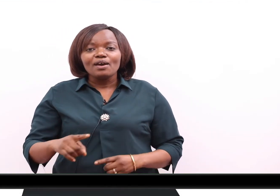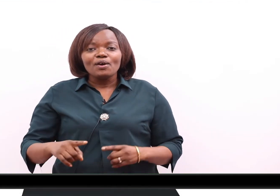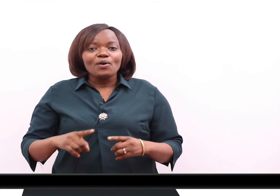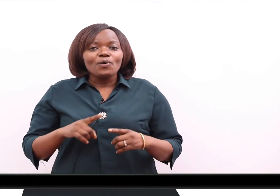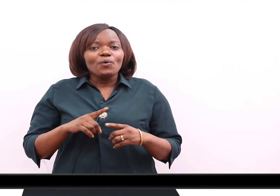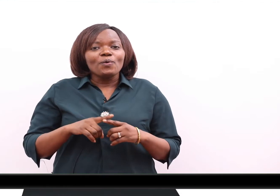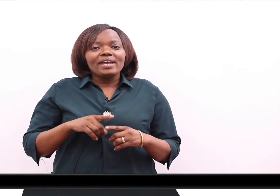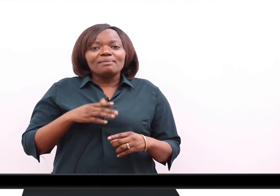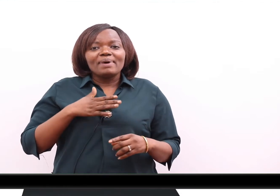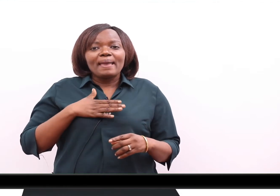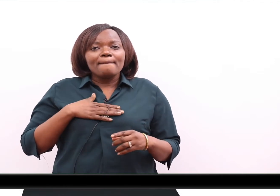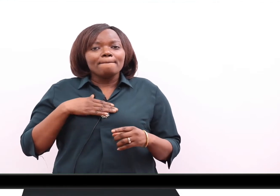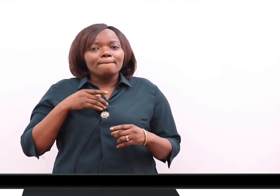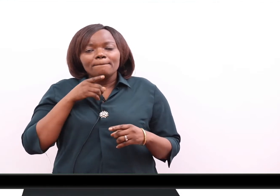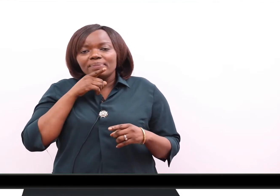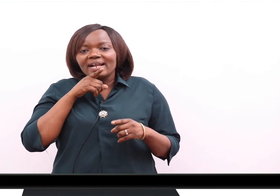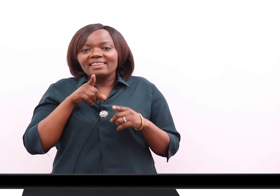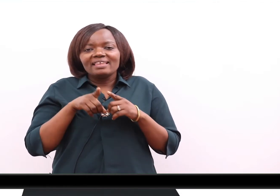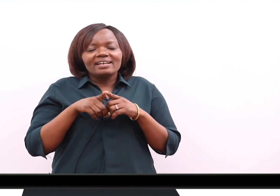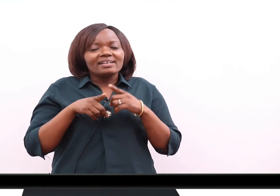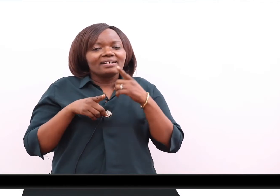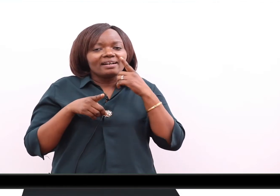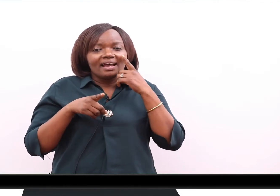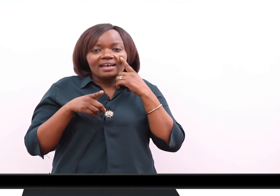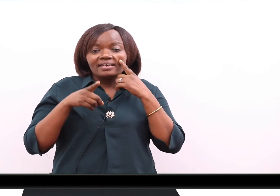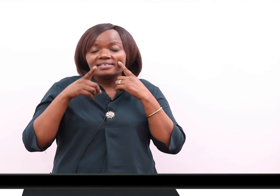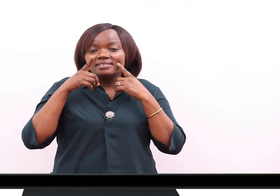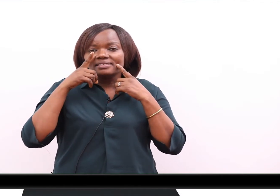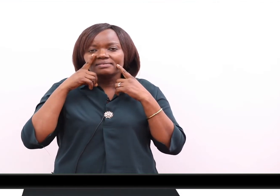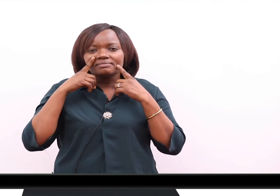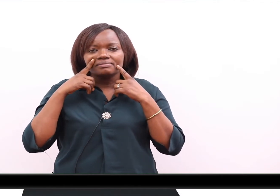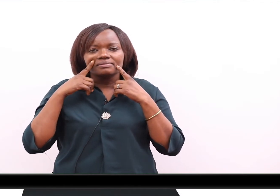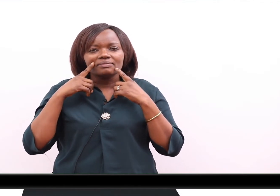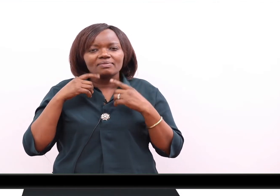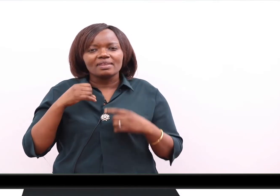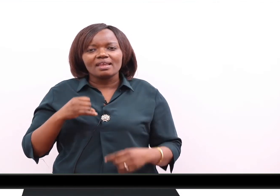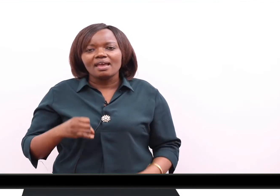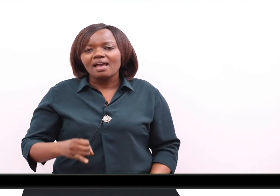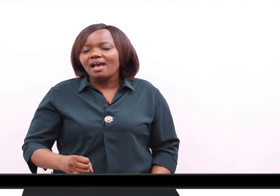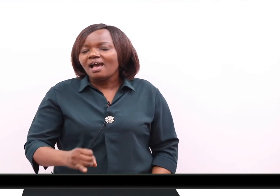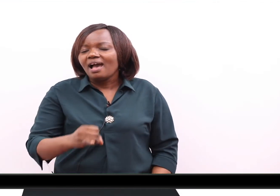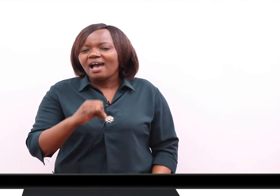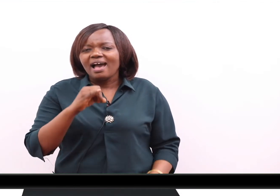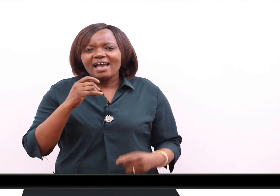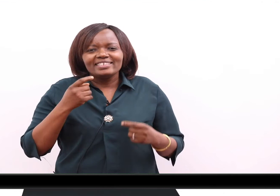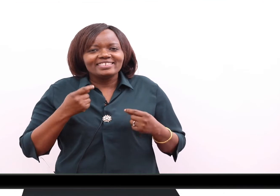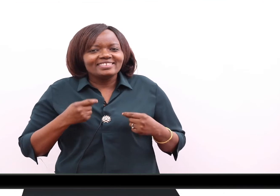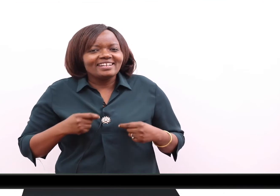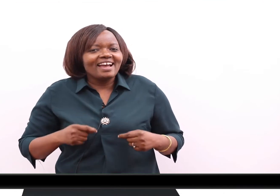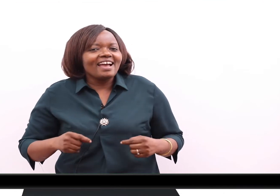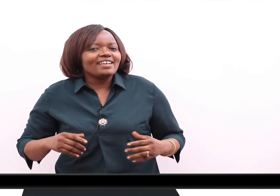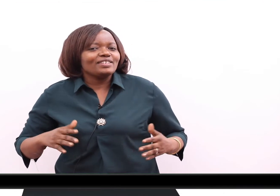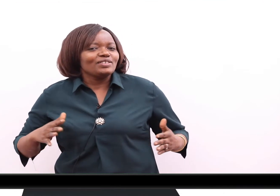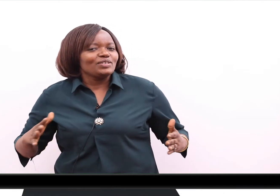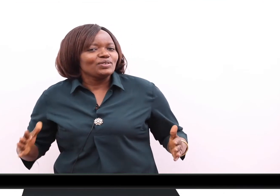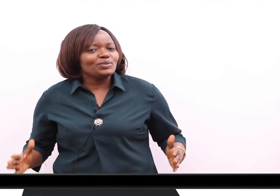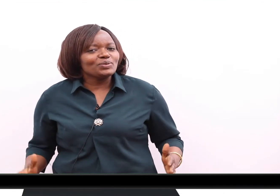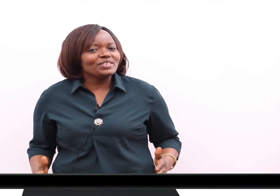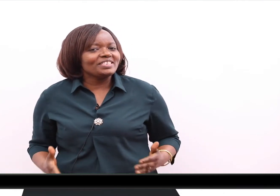When my brother cries, I try